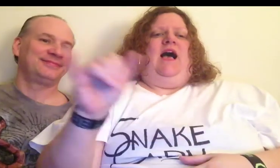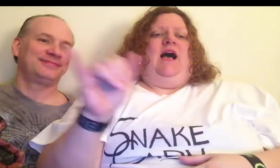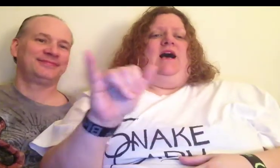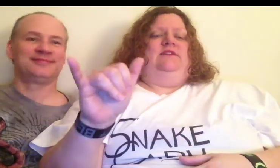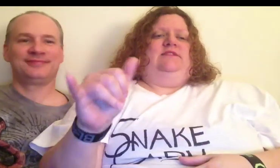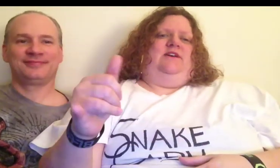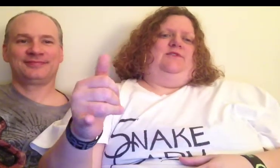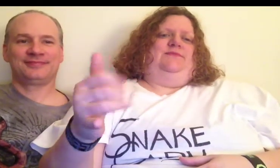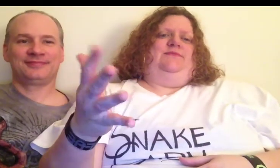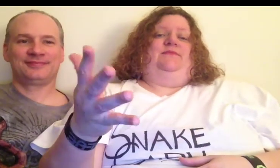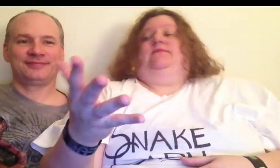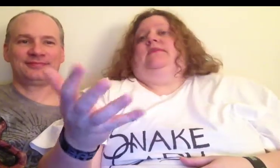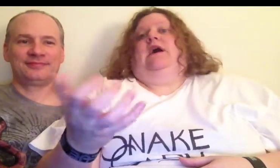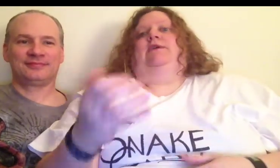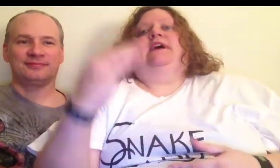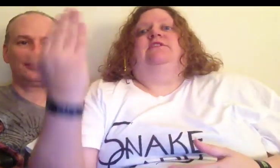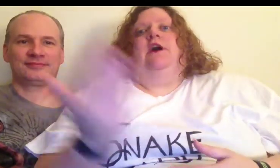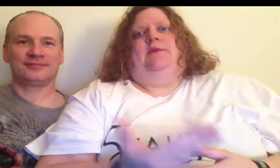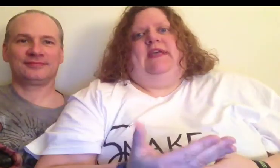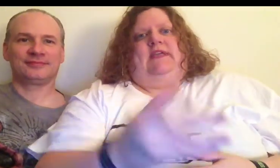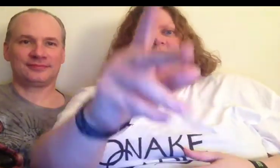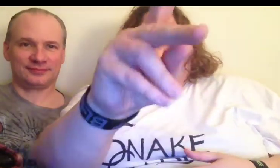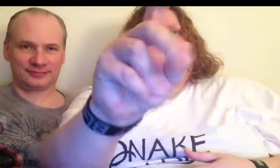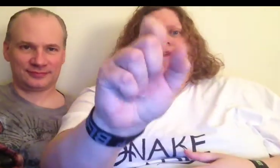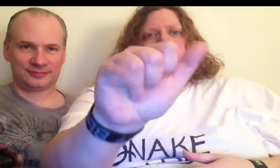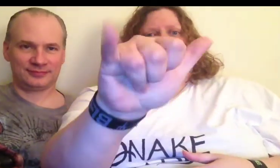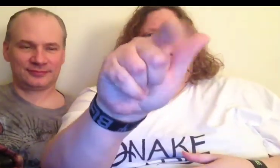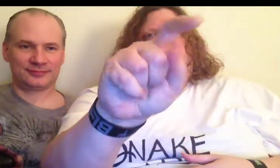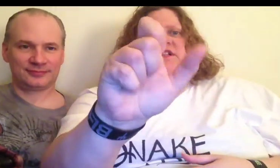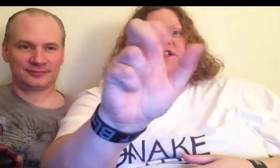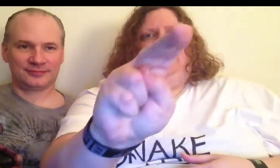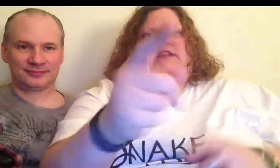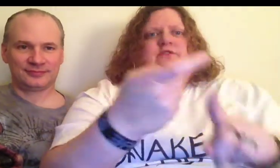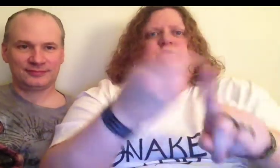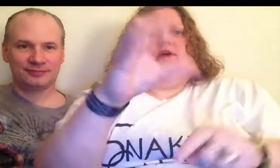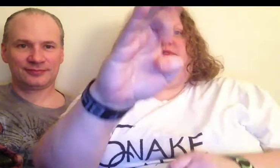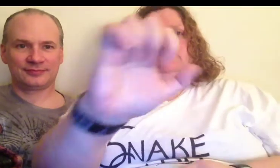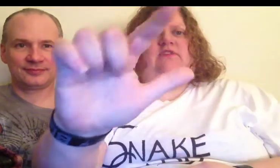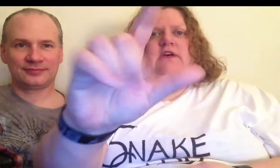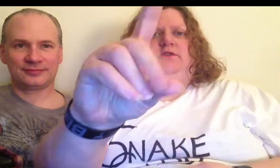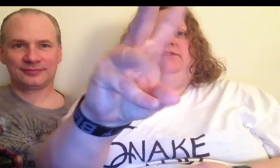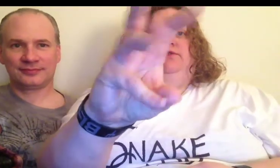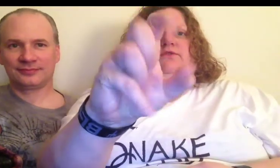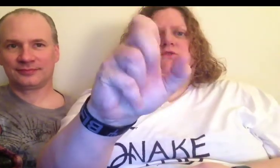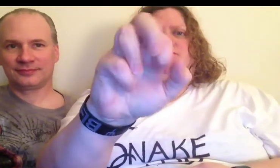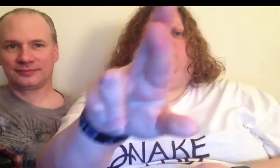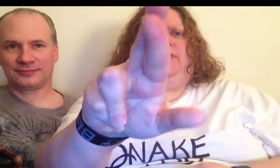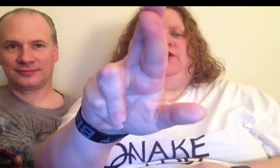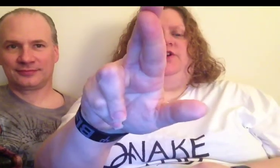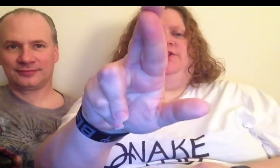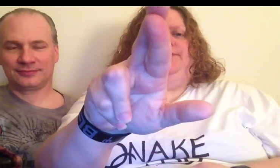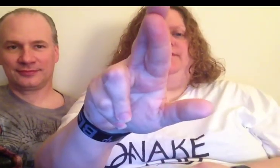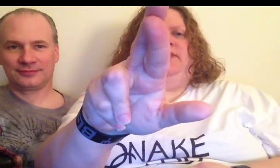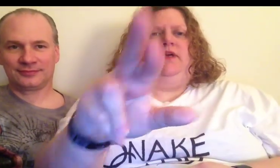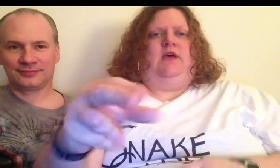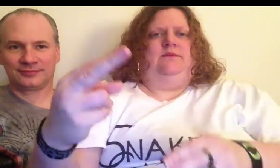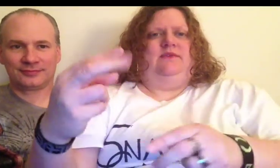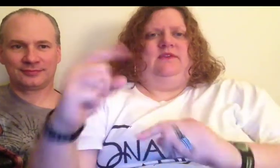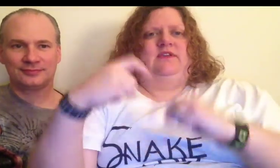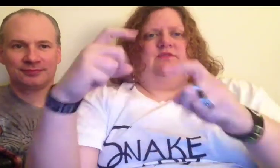Also, I would like to nominate Clayton from Cell Dweller, give you